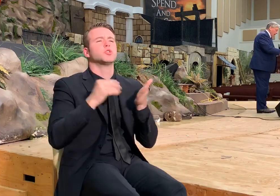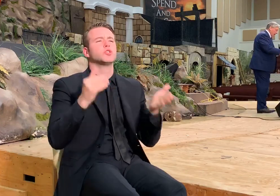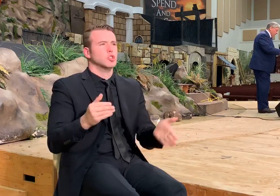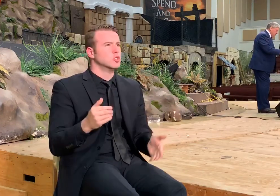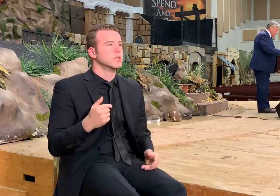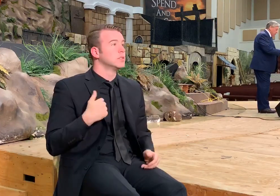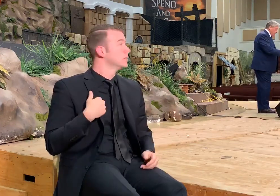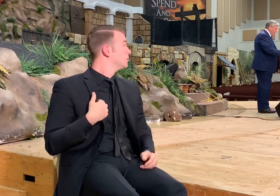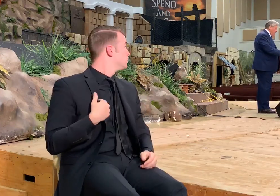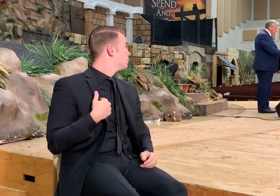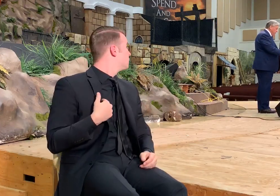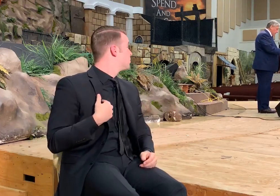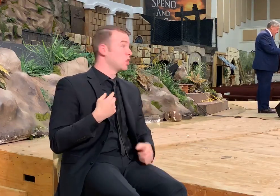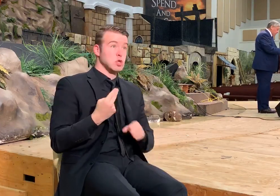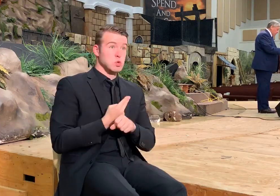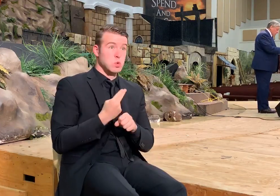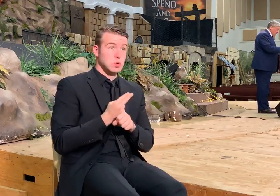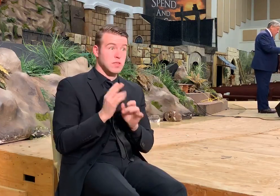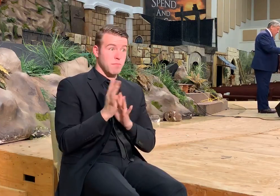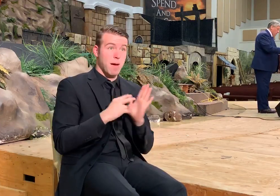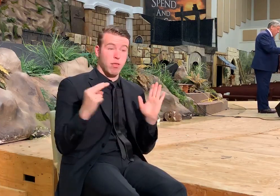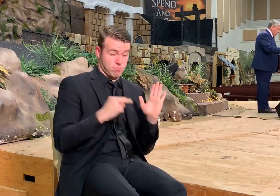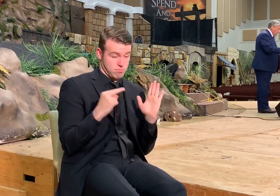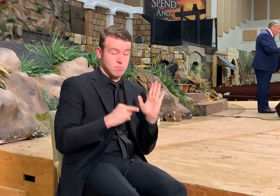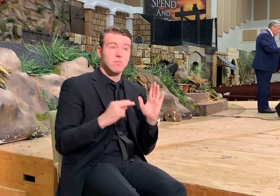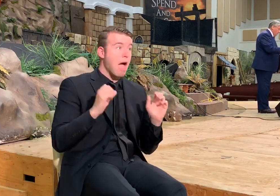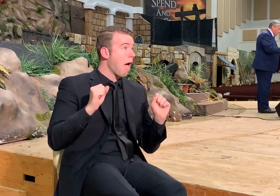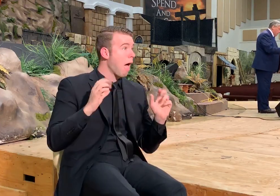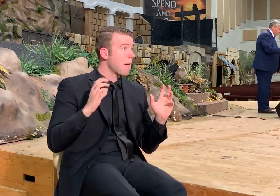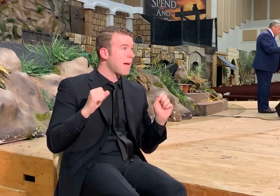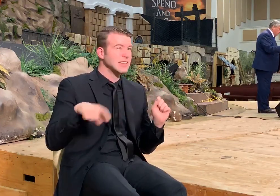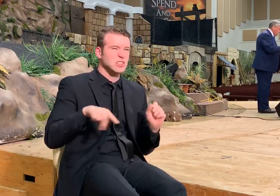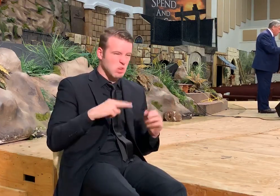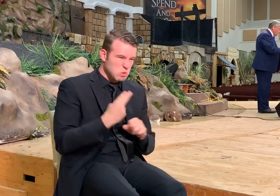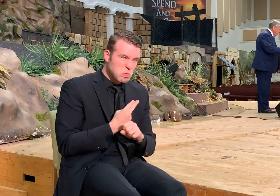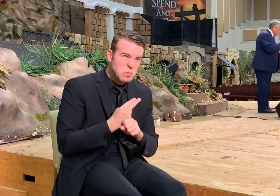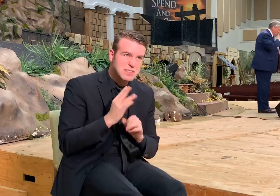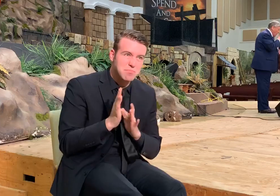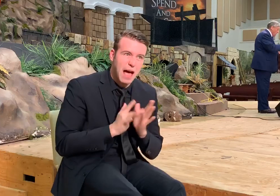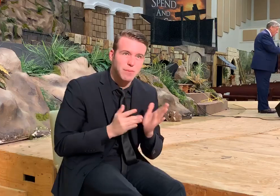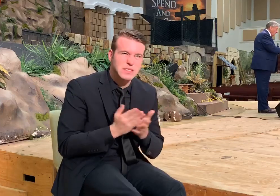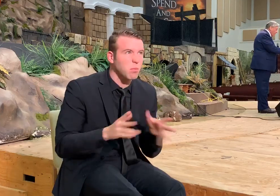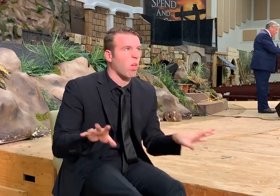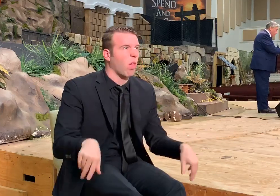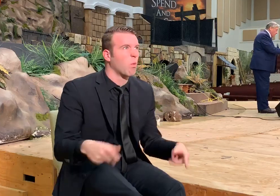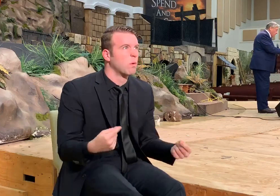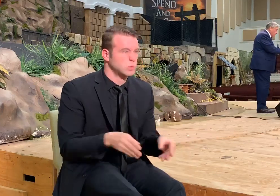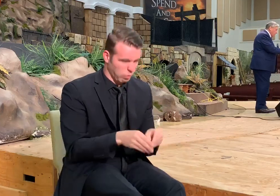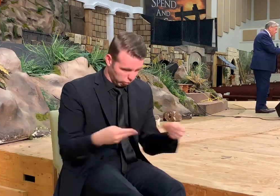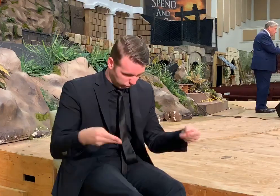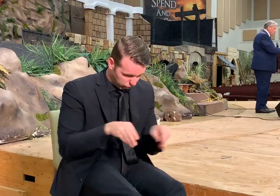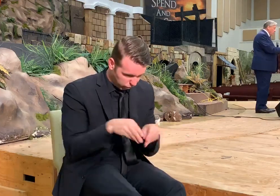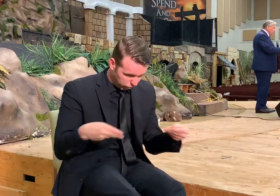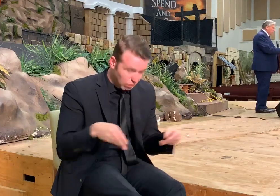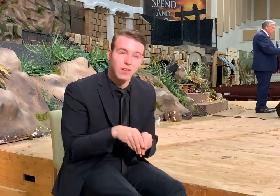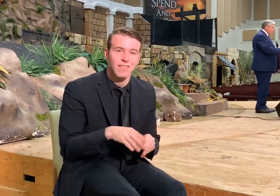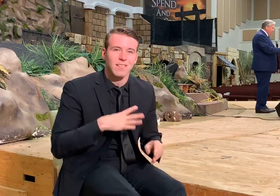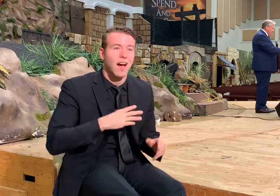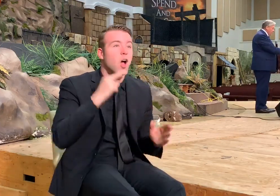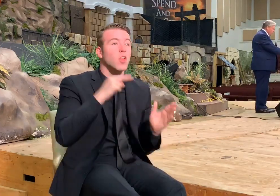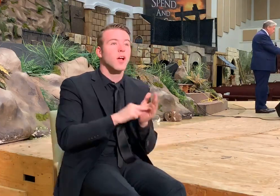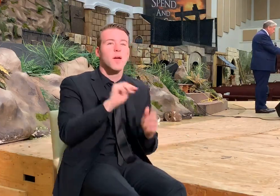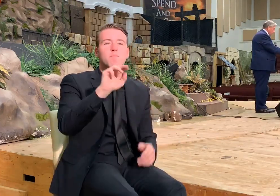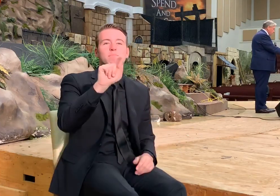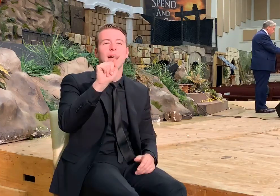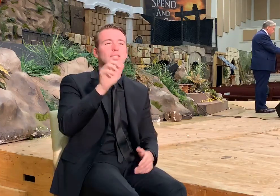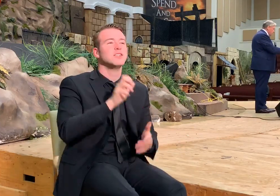being as we're actually using our Bibles tonight. Amazing and novel thing that we're doing here. If you turn over to